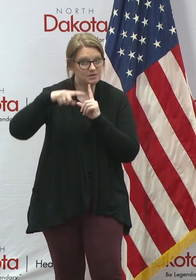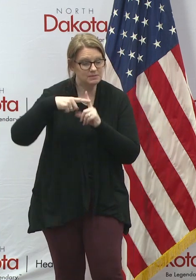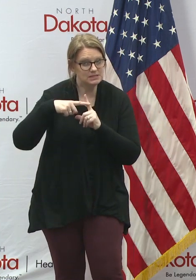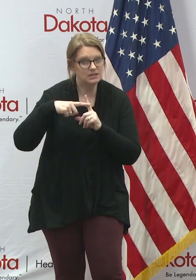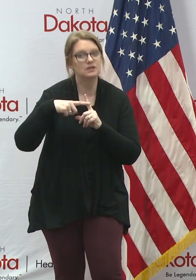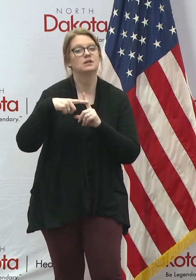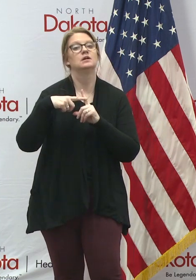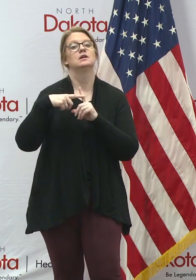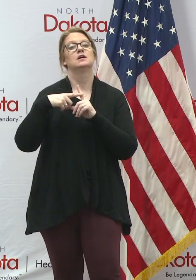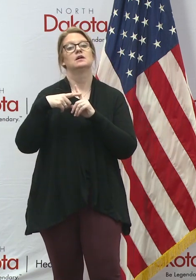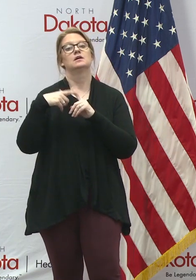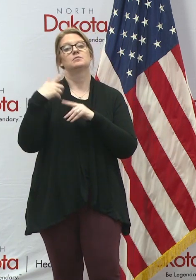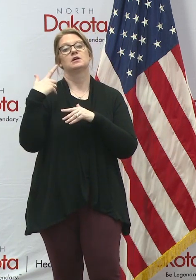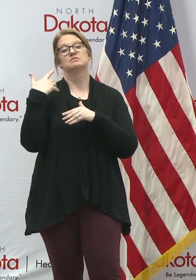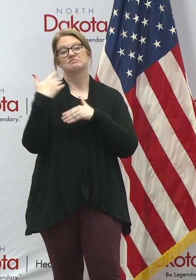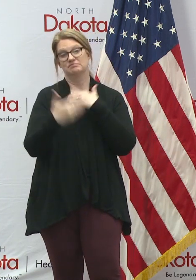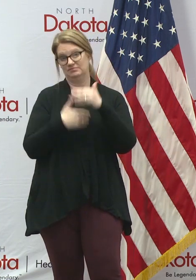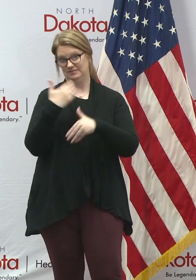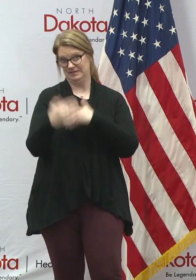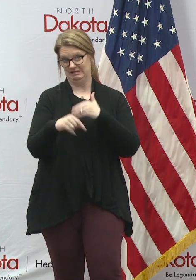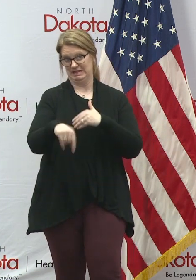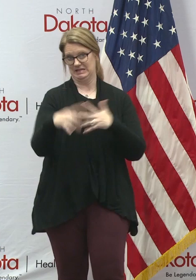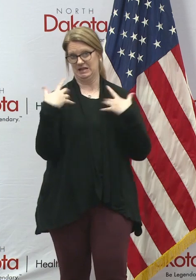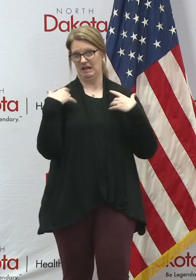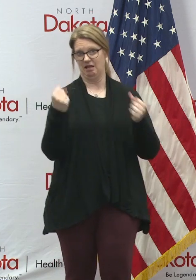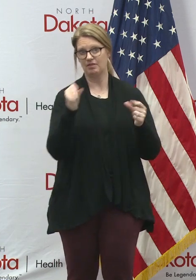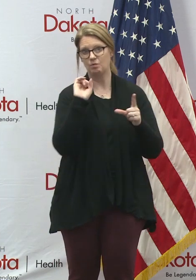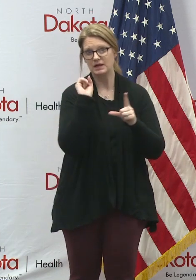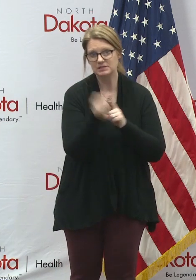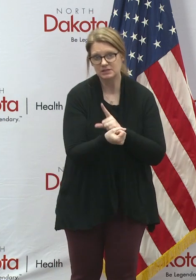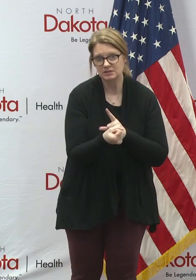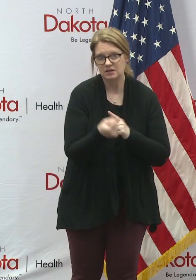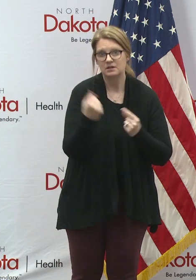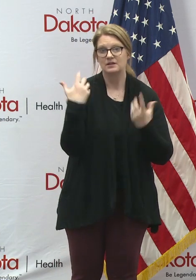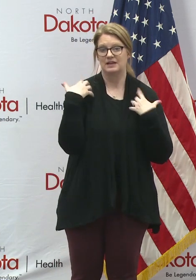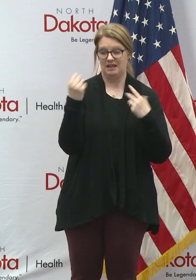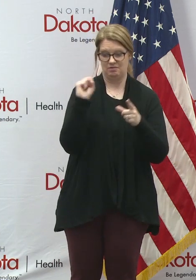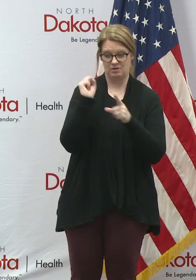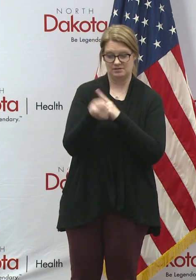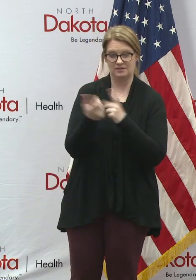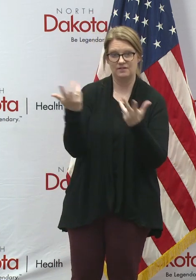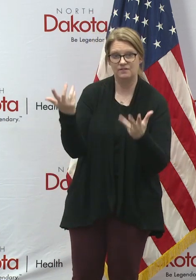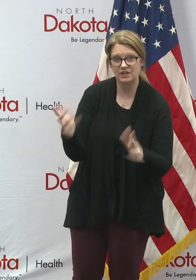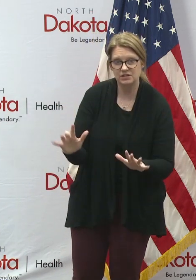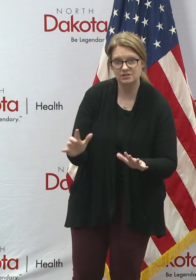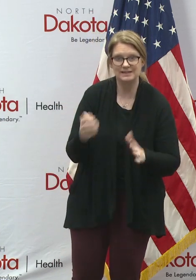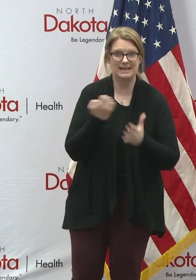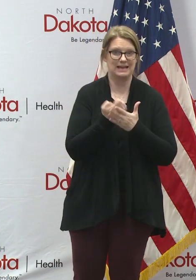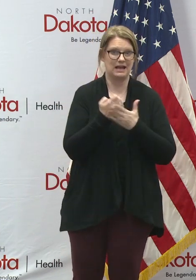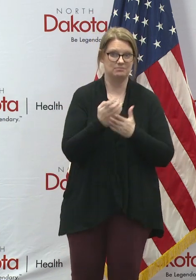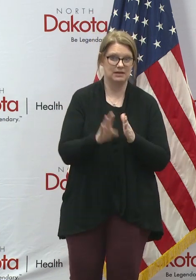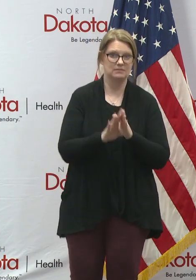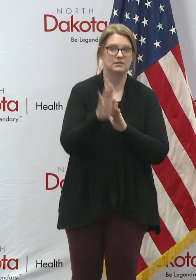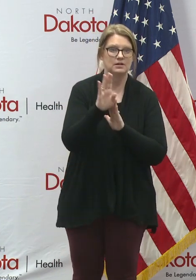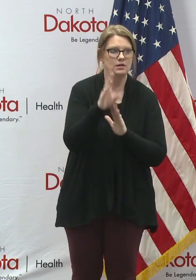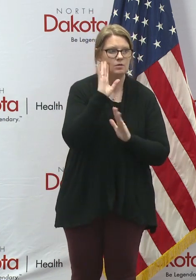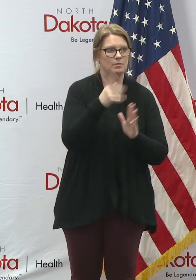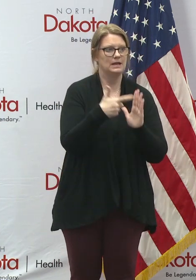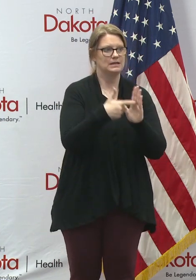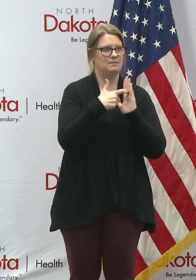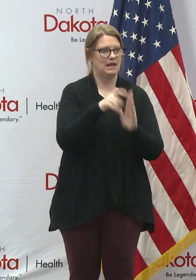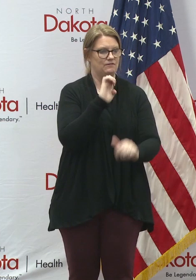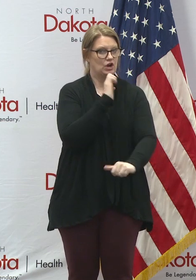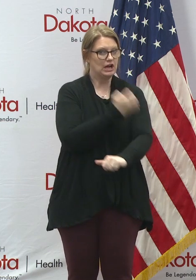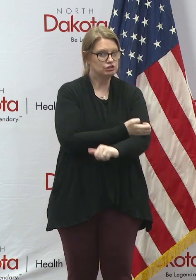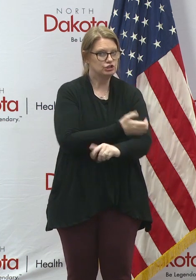this health crisis. And when we get through that health crisis, then the economy comes back. There's certainly going to be a demand for energy.